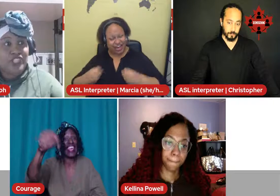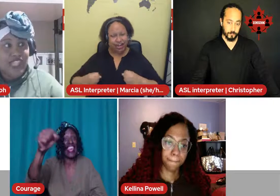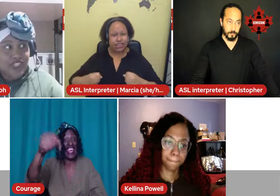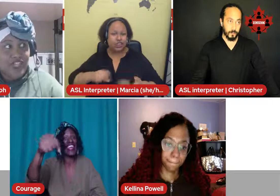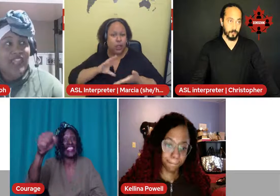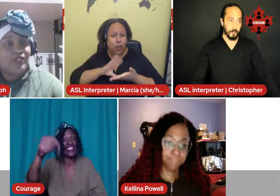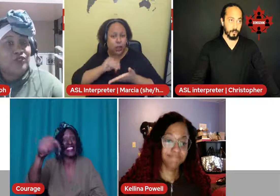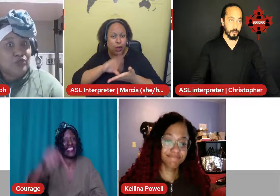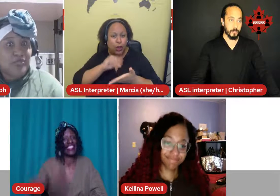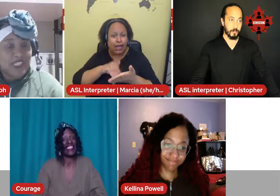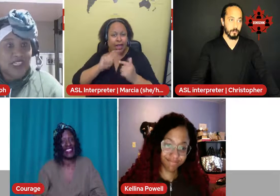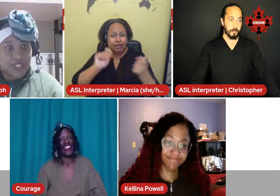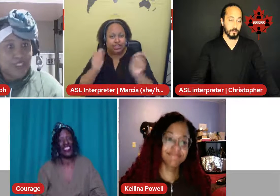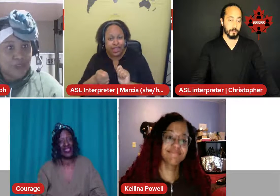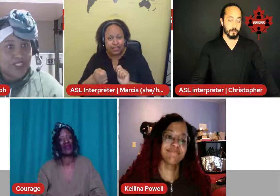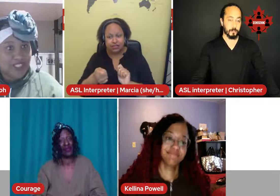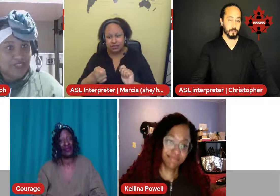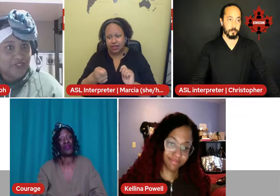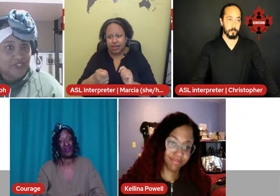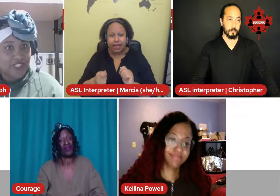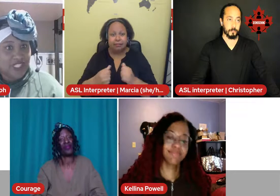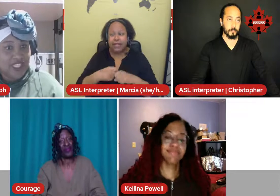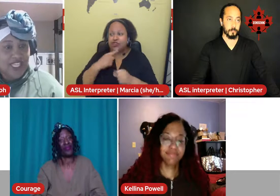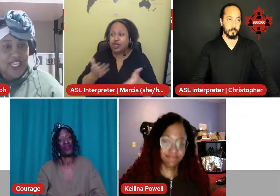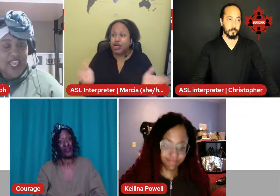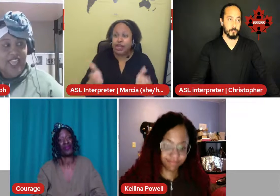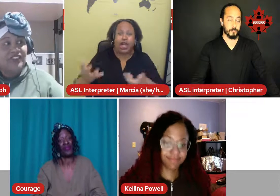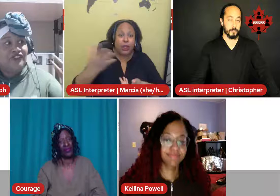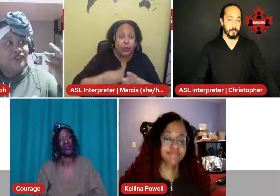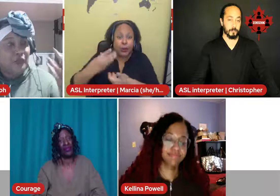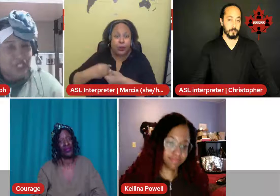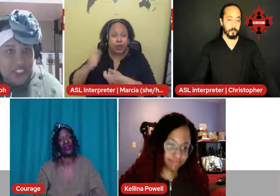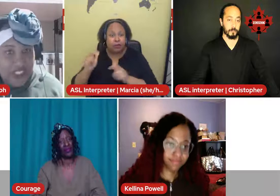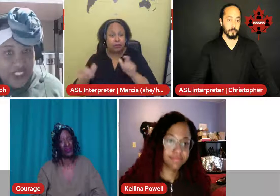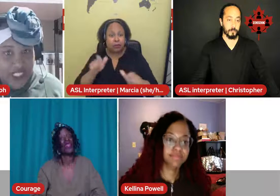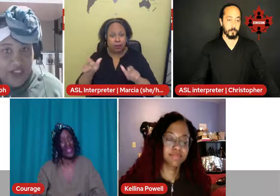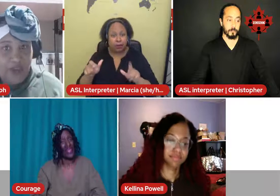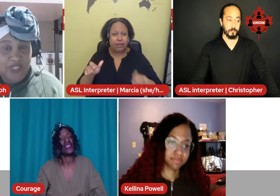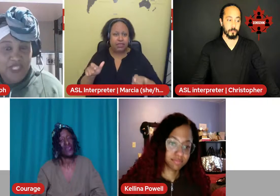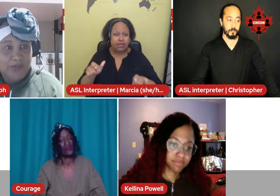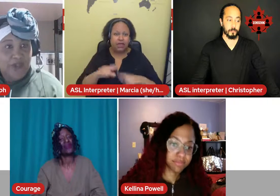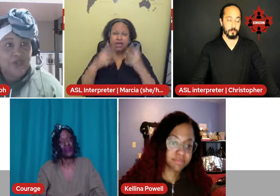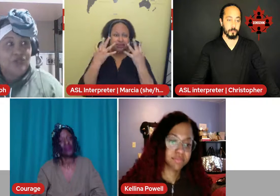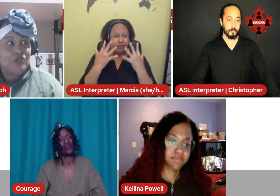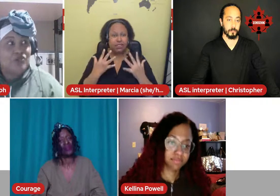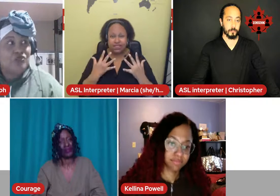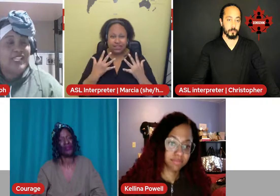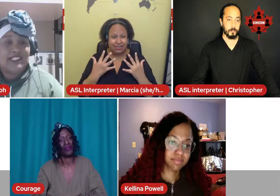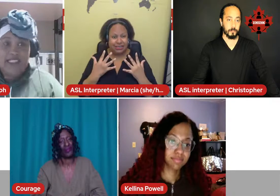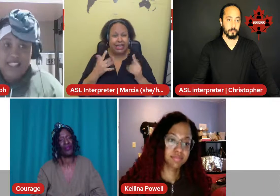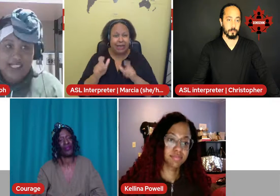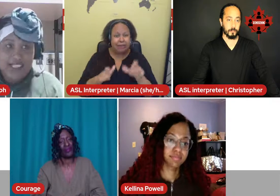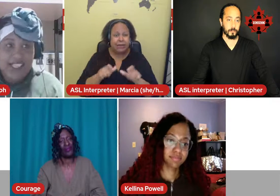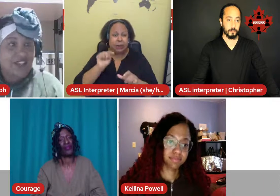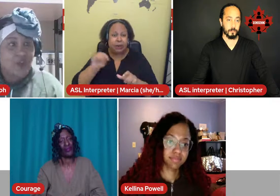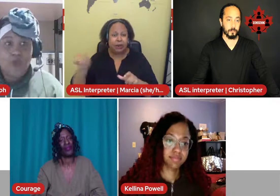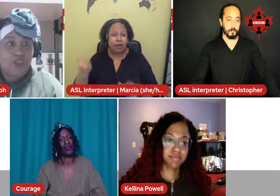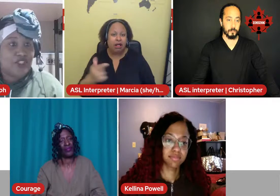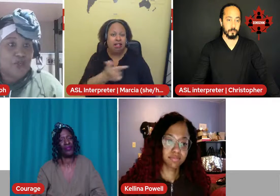change and to be inclusive. And unfortunately, there are people who gets lazy and don't want to